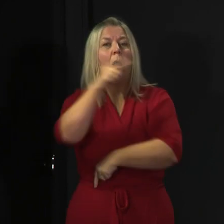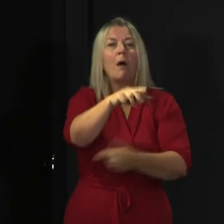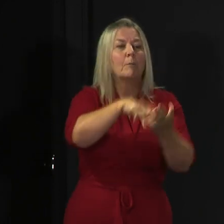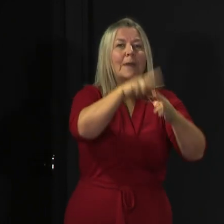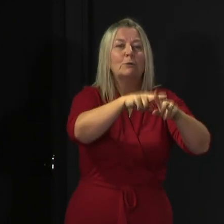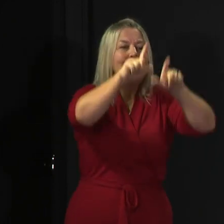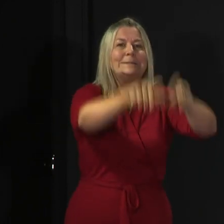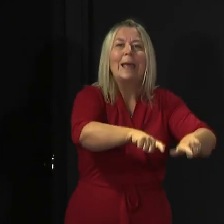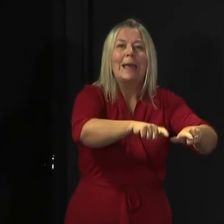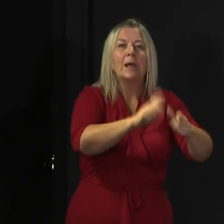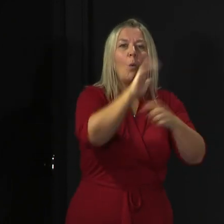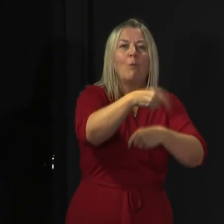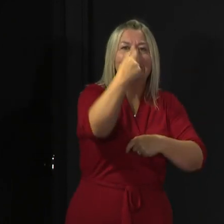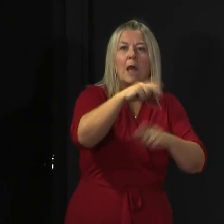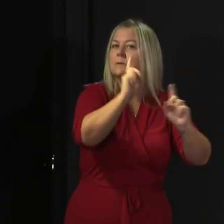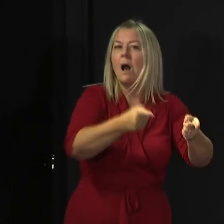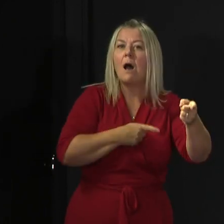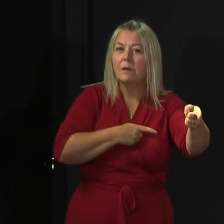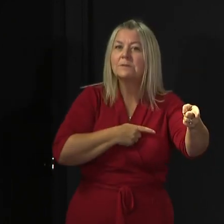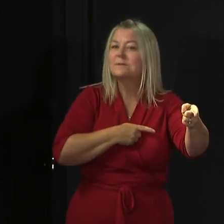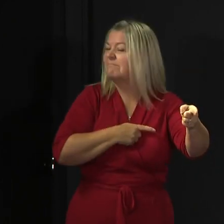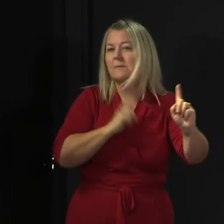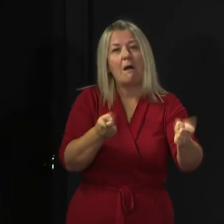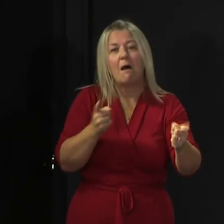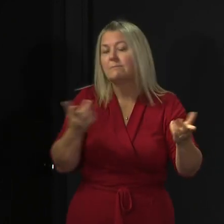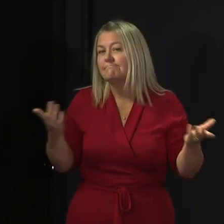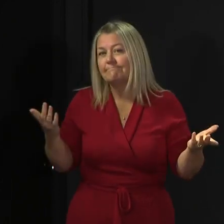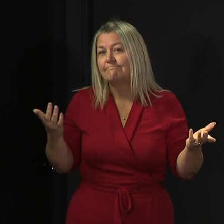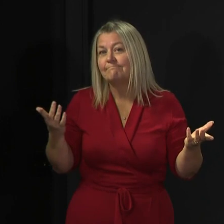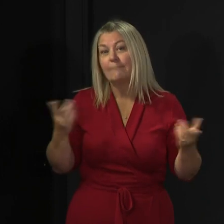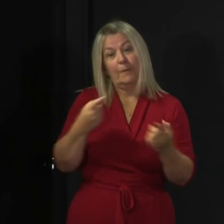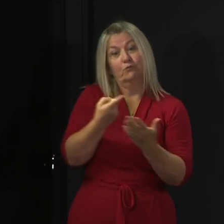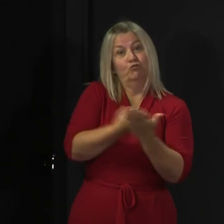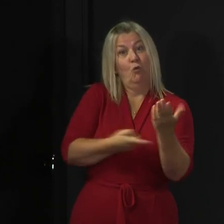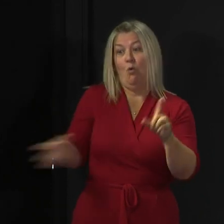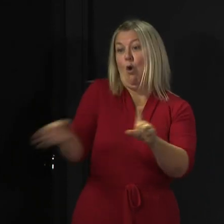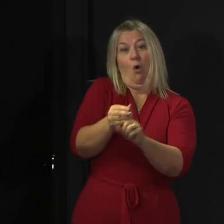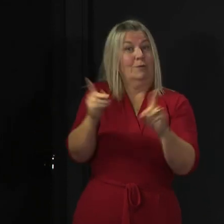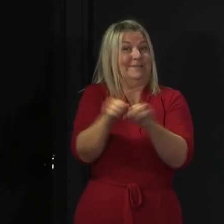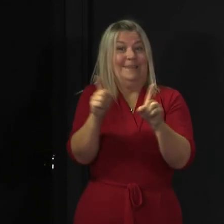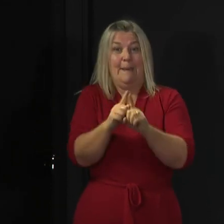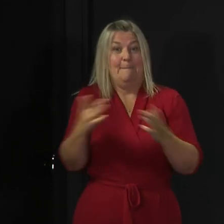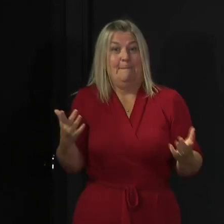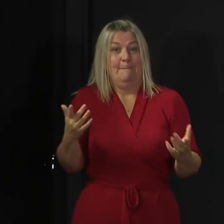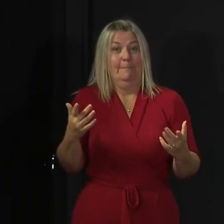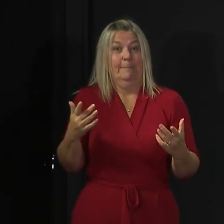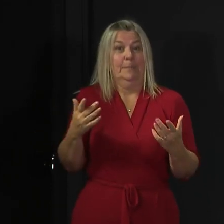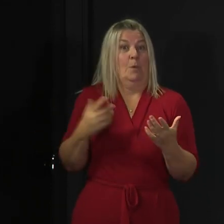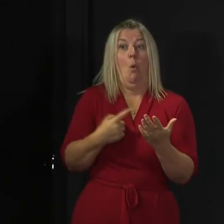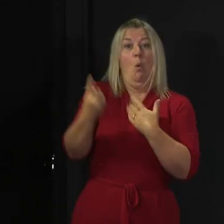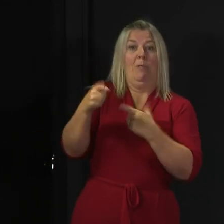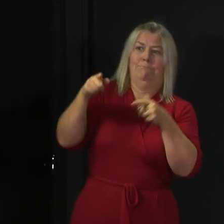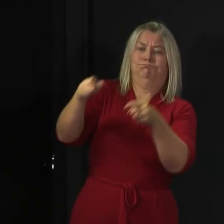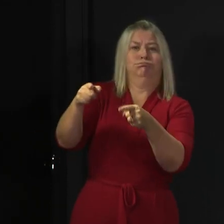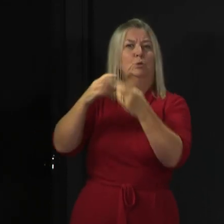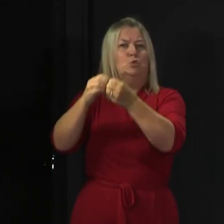includes your parents' home. However, this is the same rule that applies to all of us just now. It's not a rule that is particular to